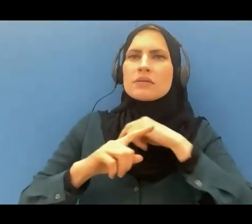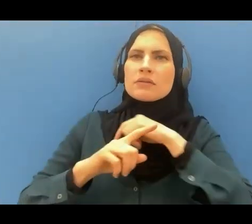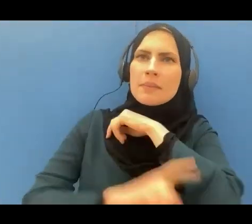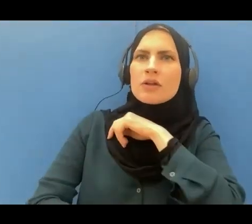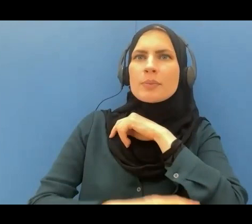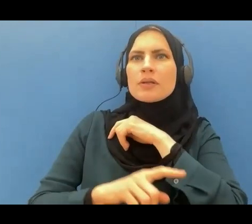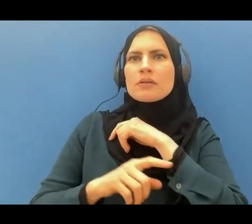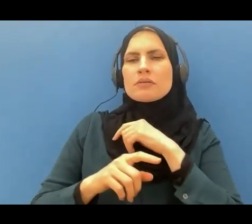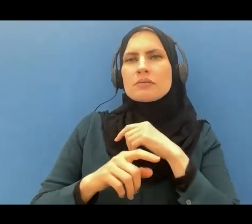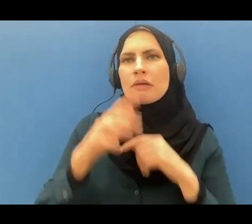perceive it,